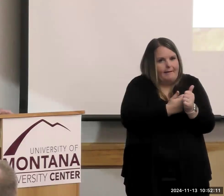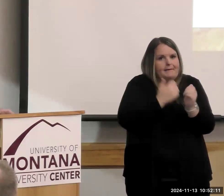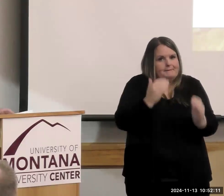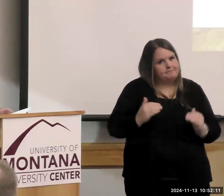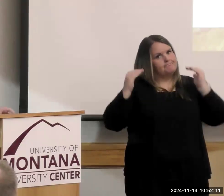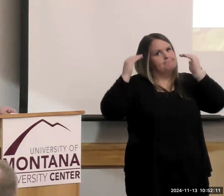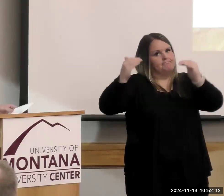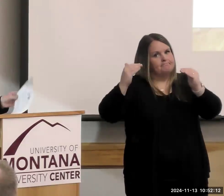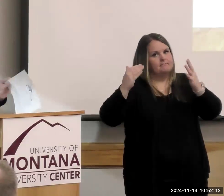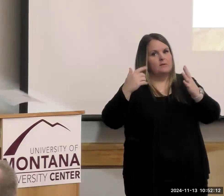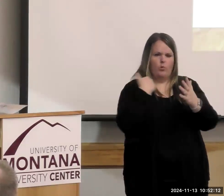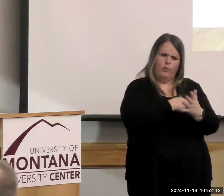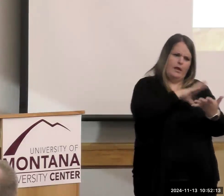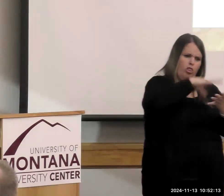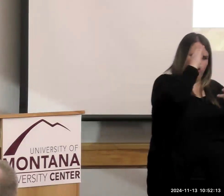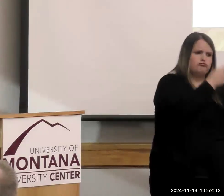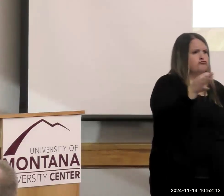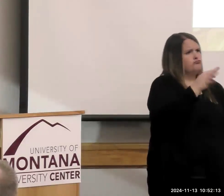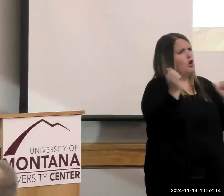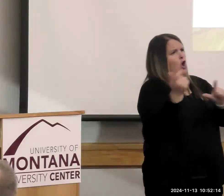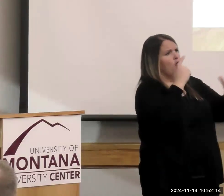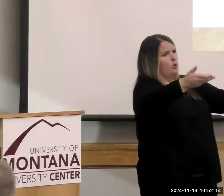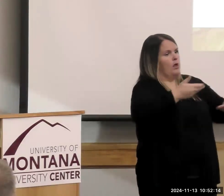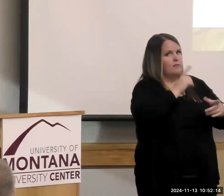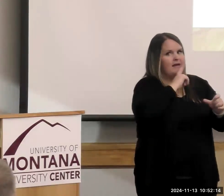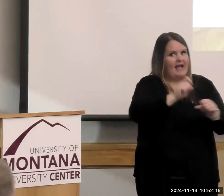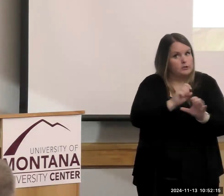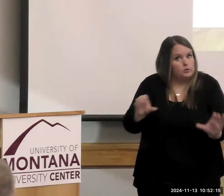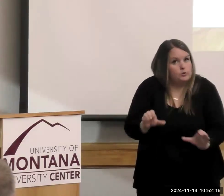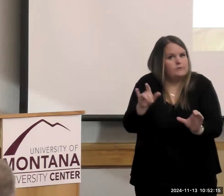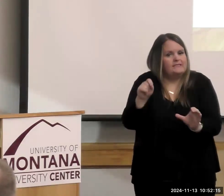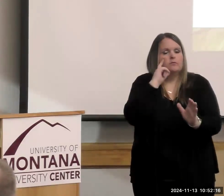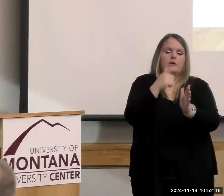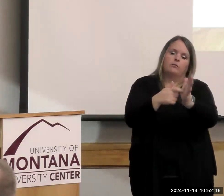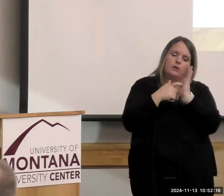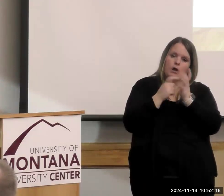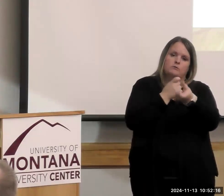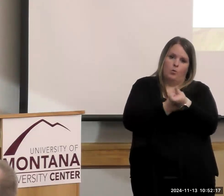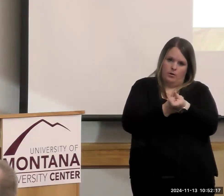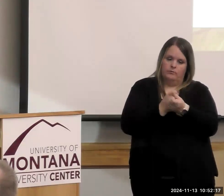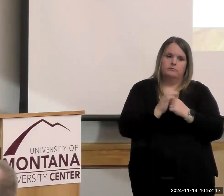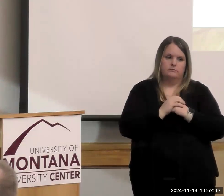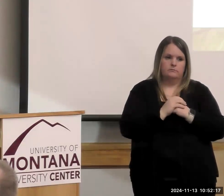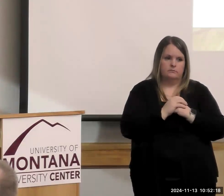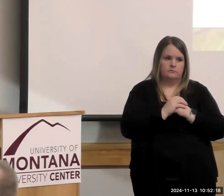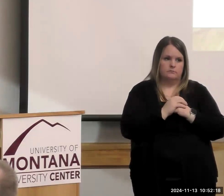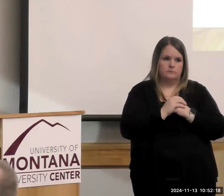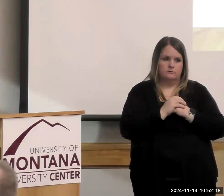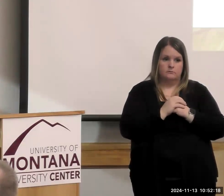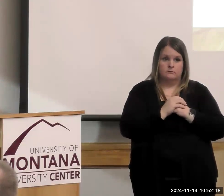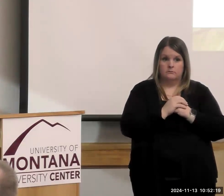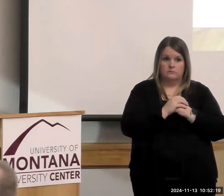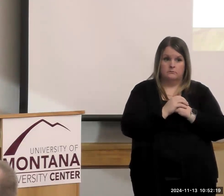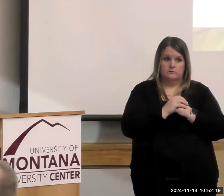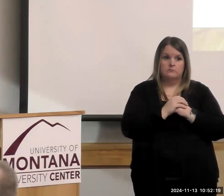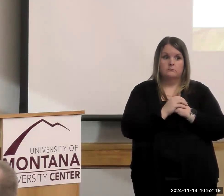we could all learn the lingo, but to actually put it into place is going to take support. I don't think any of us can do public health